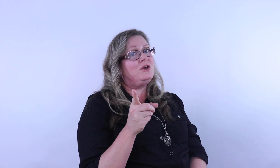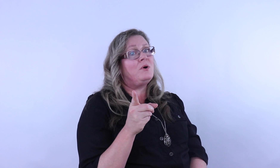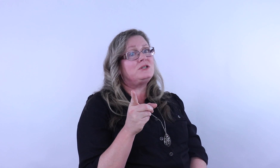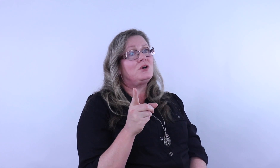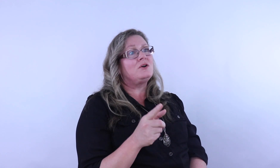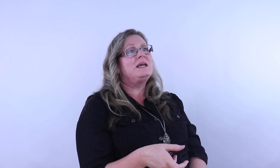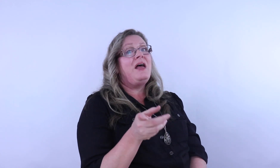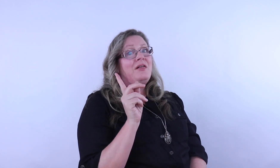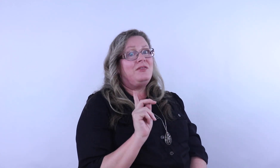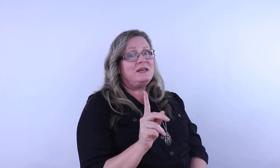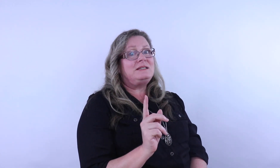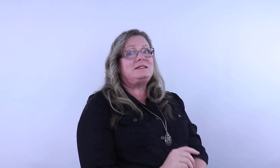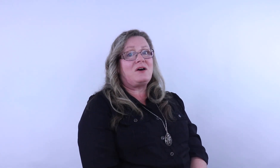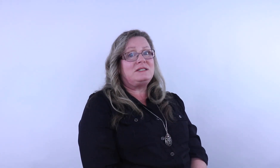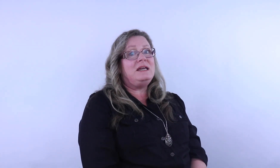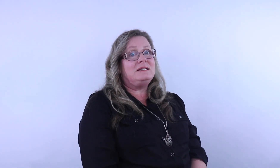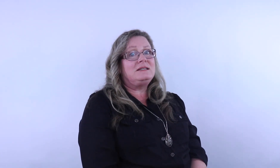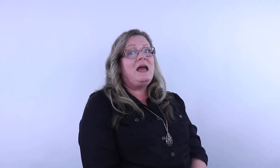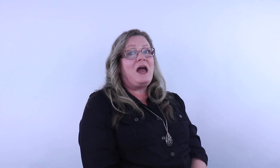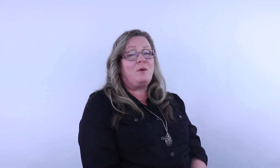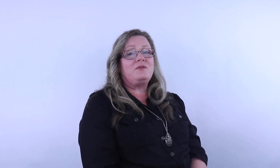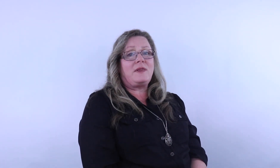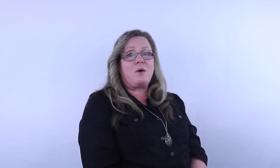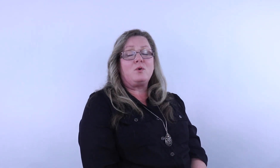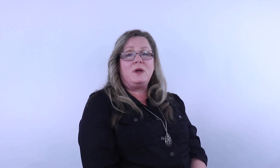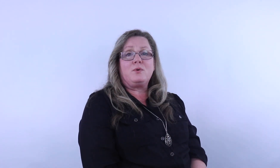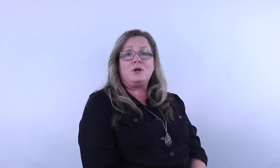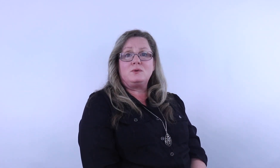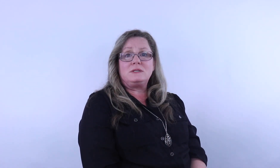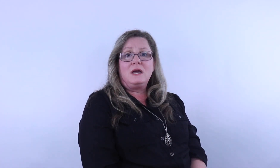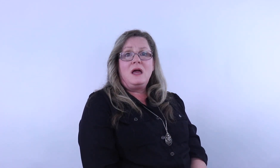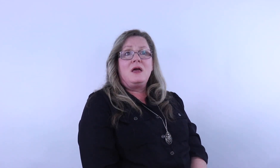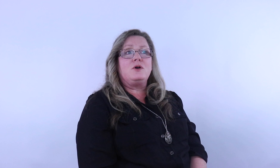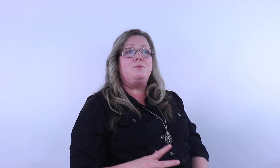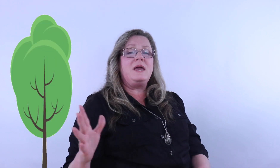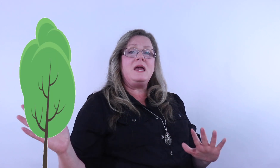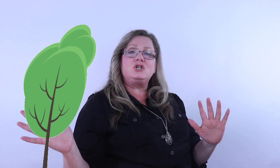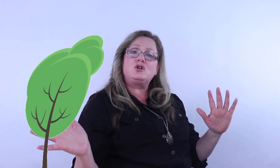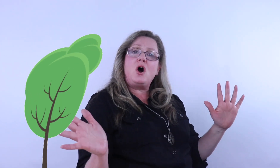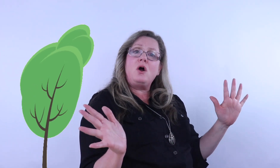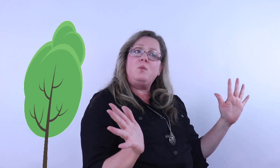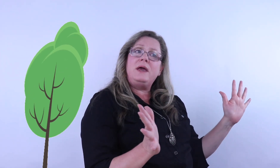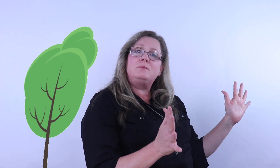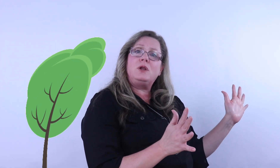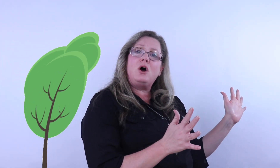you boys and girls this is how seeds help the flower reproduce. The big strong wind blows